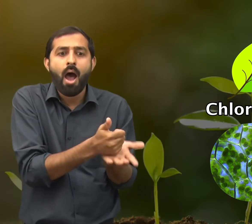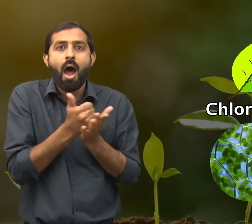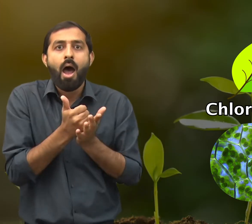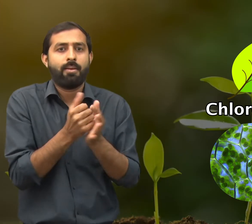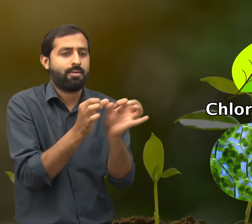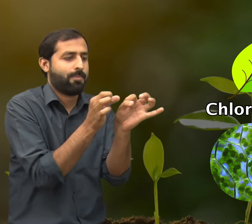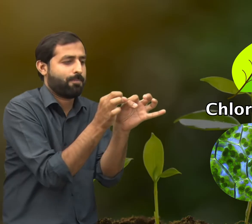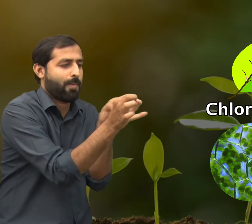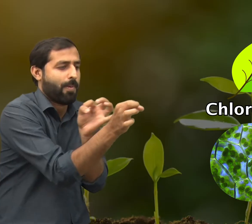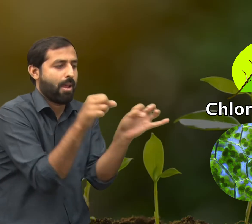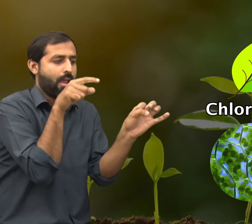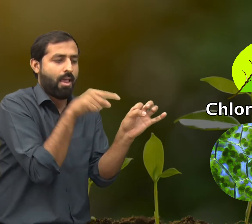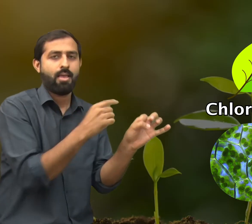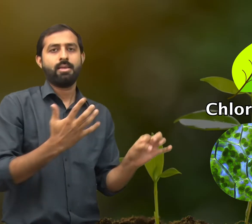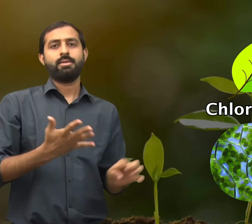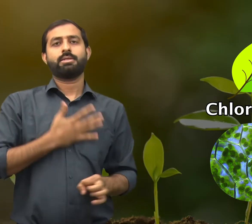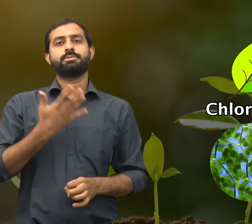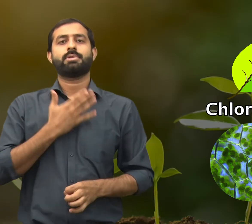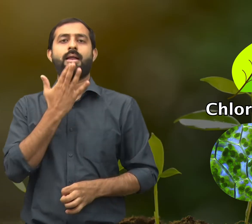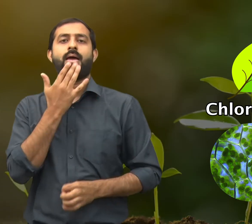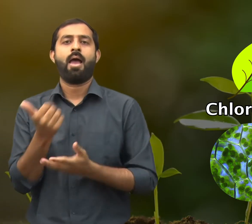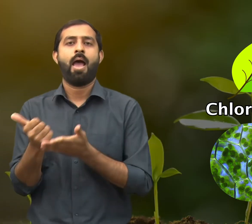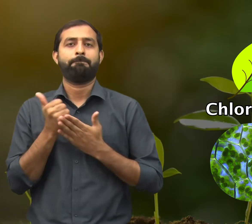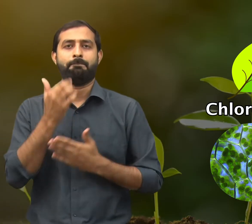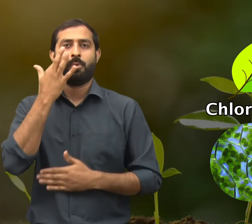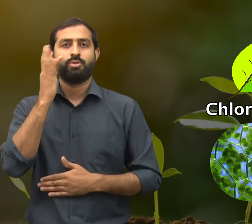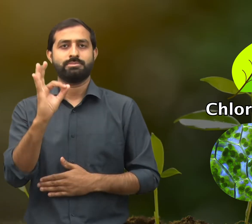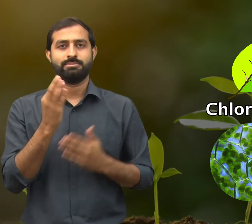It is the chlorophyll which gives plants their green colour.